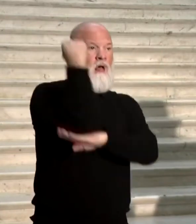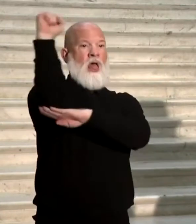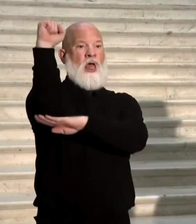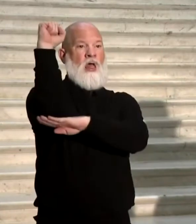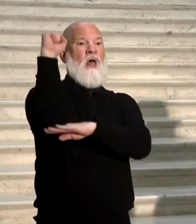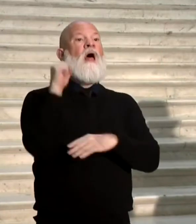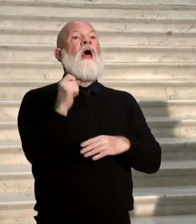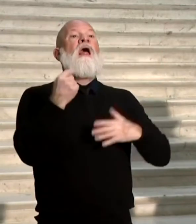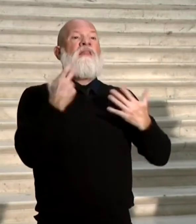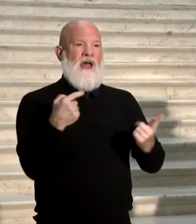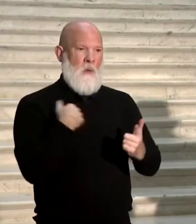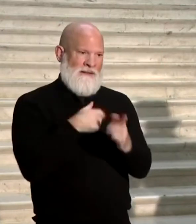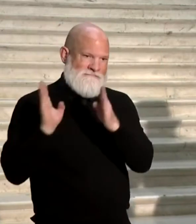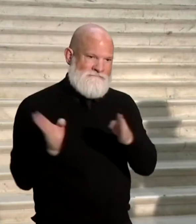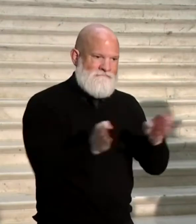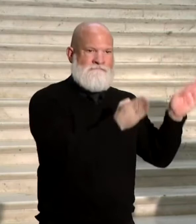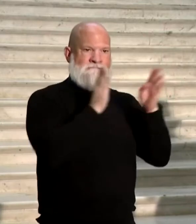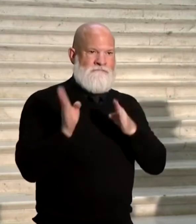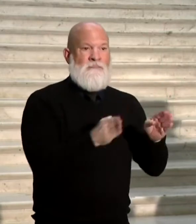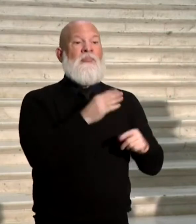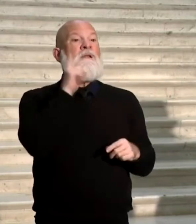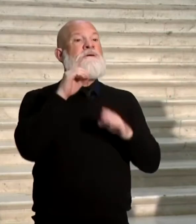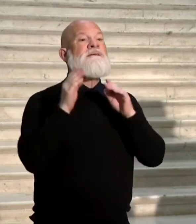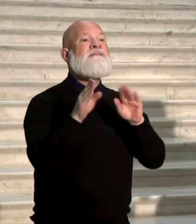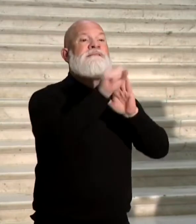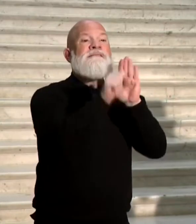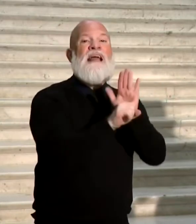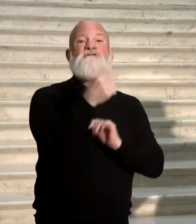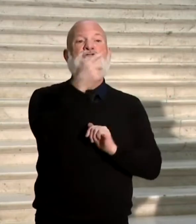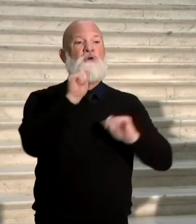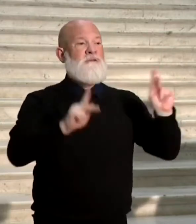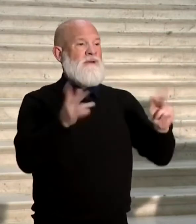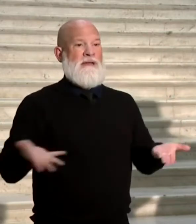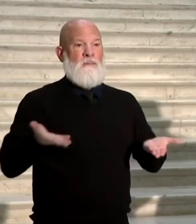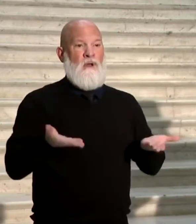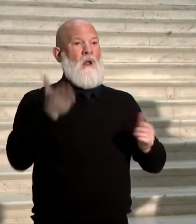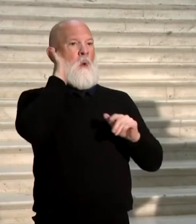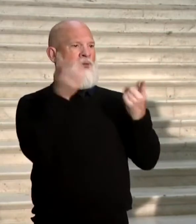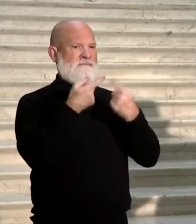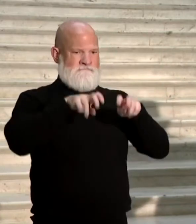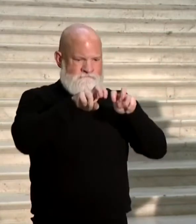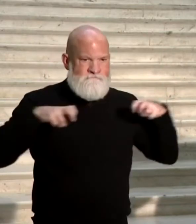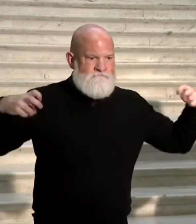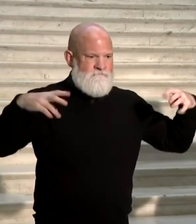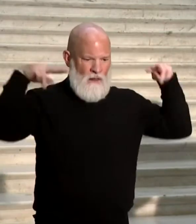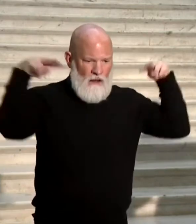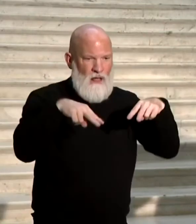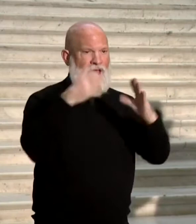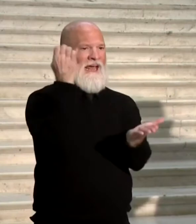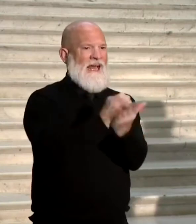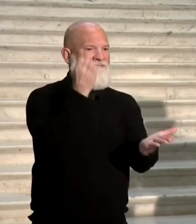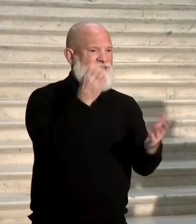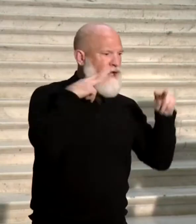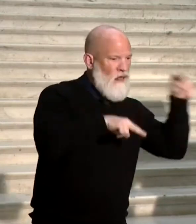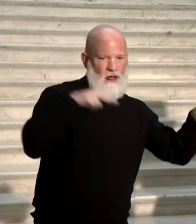state of Georgia's electors will get seated. They will look at this evidence as best they can in such a way, and it will be voted on by the House and Senate. We anticipate